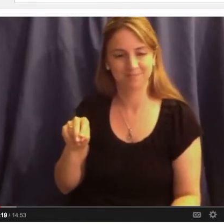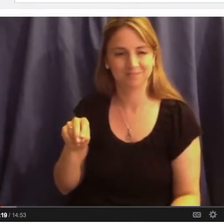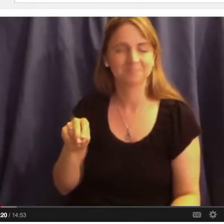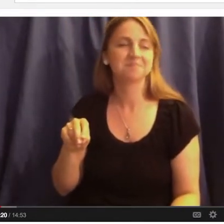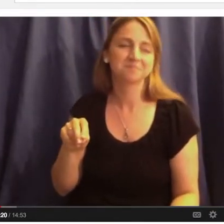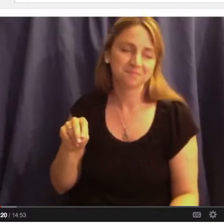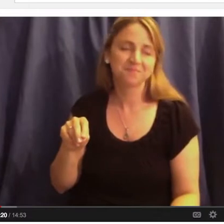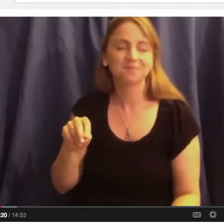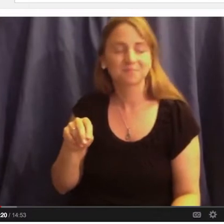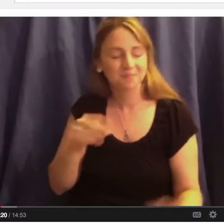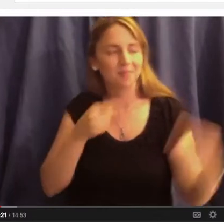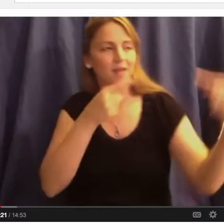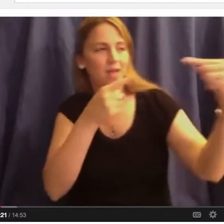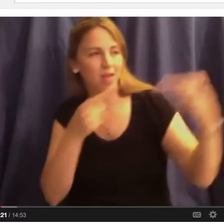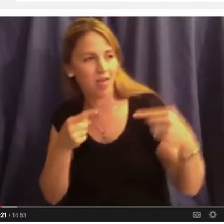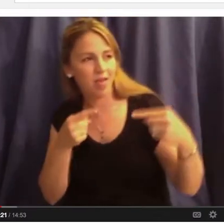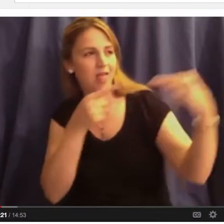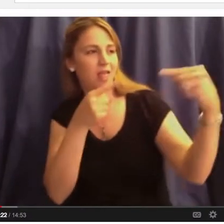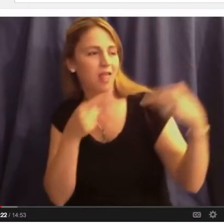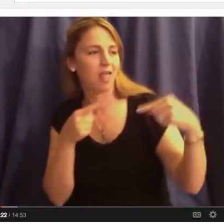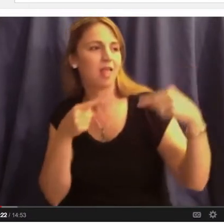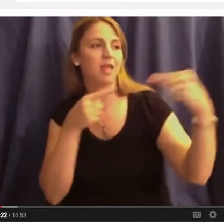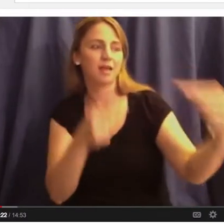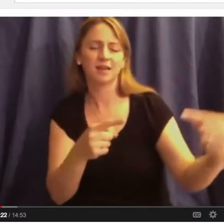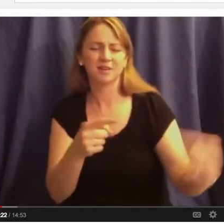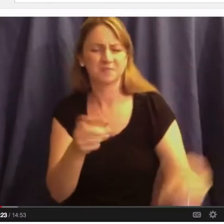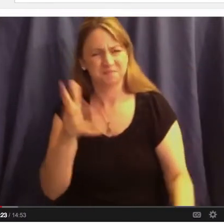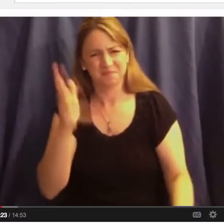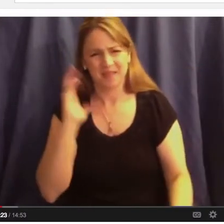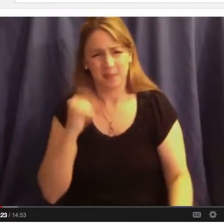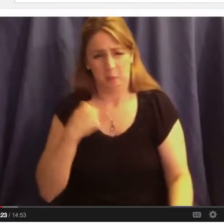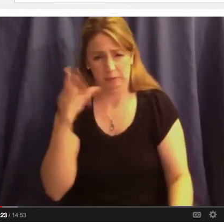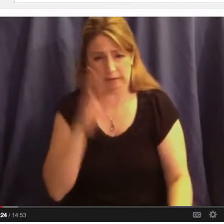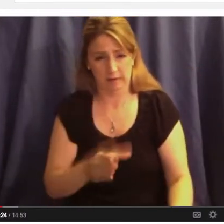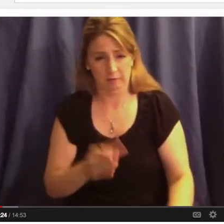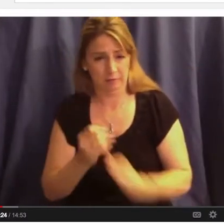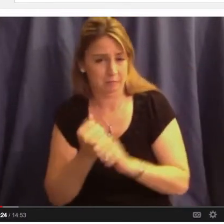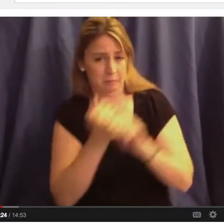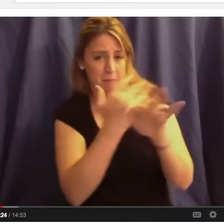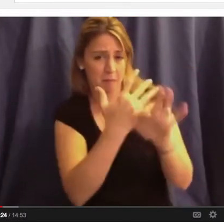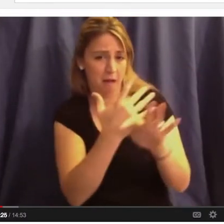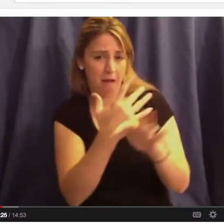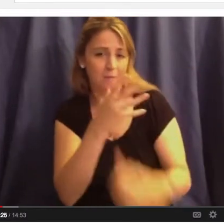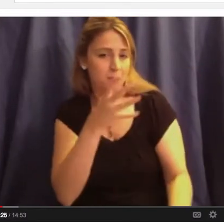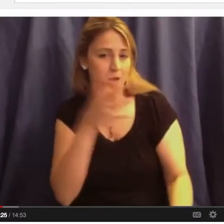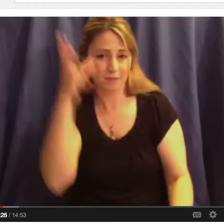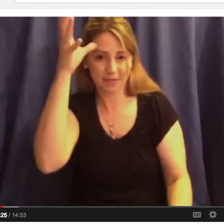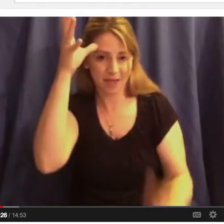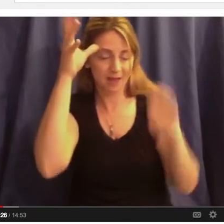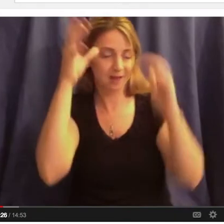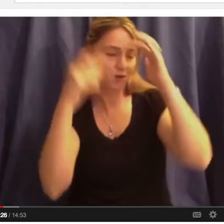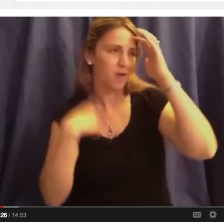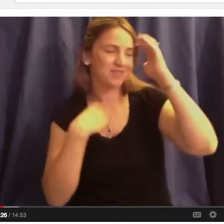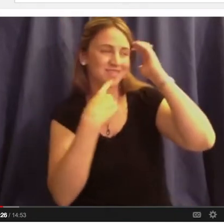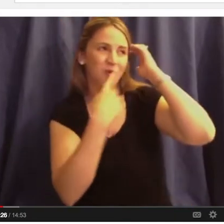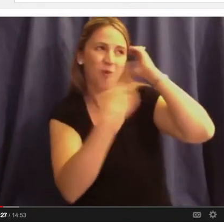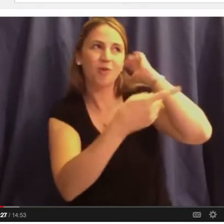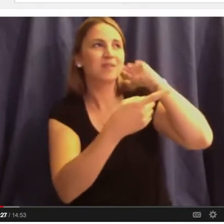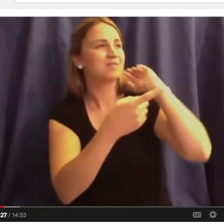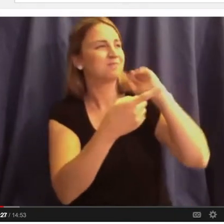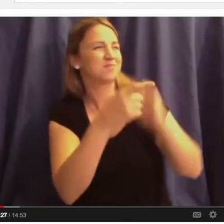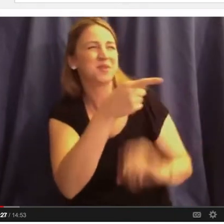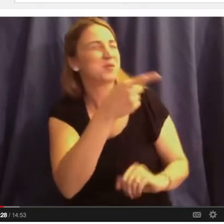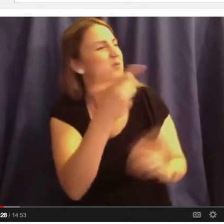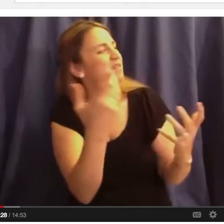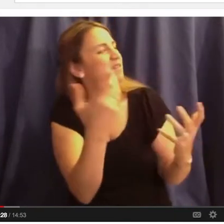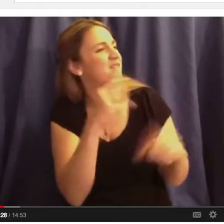And we had a rough go of it. And at that time, quite frankly, you really did not talk back to your parents. And somehow I said, you know, you guys are hypocrites. You make